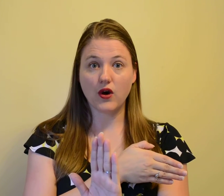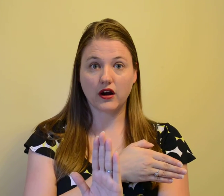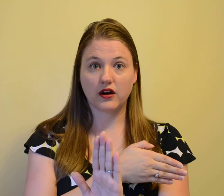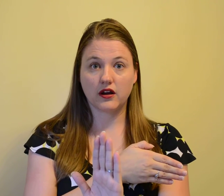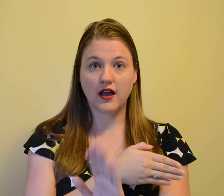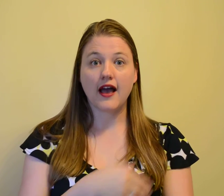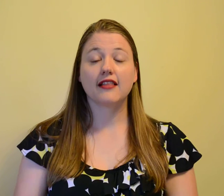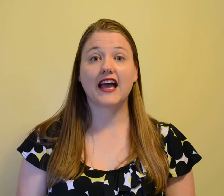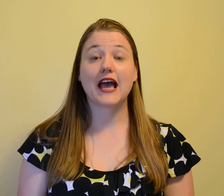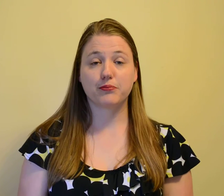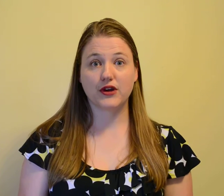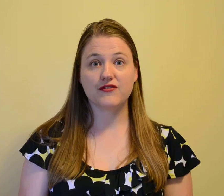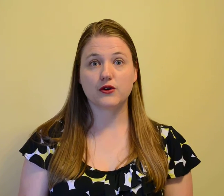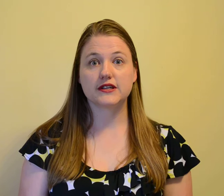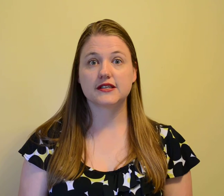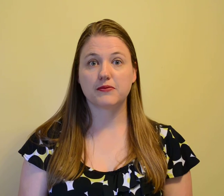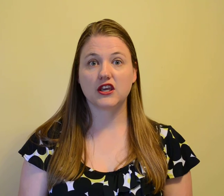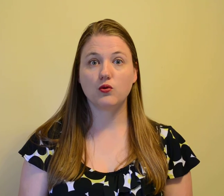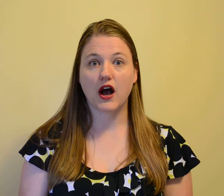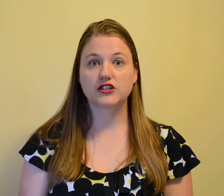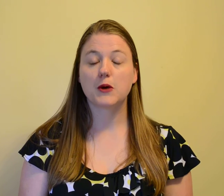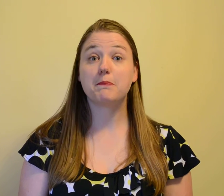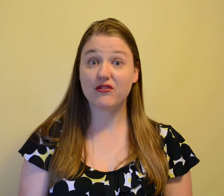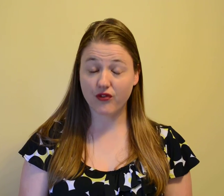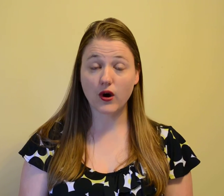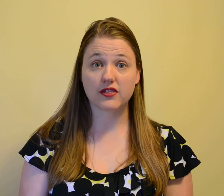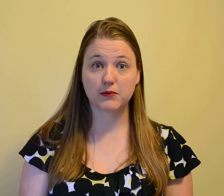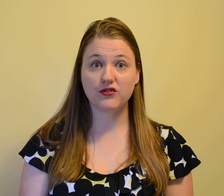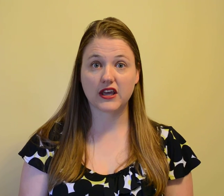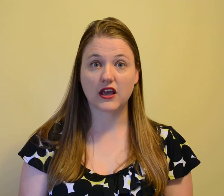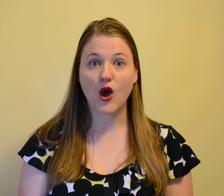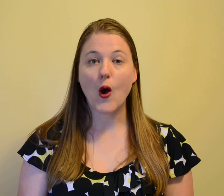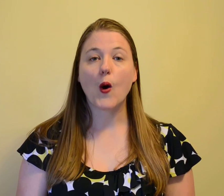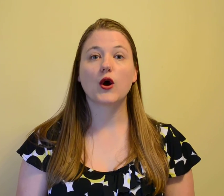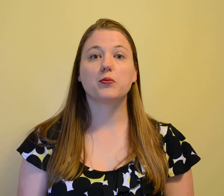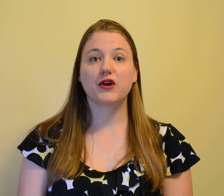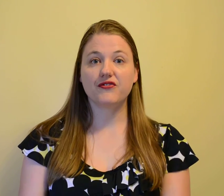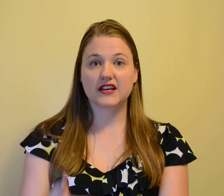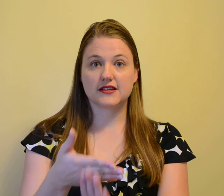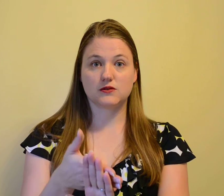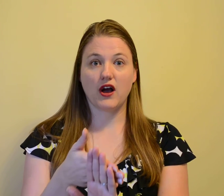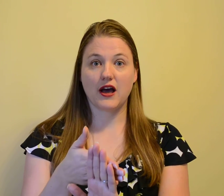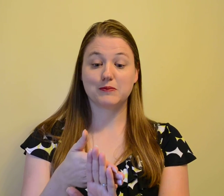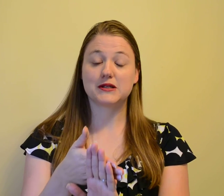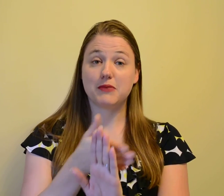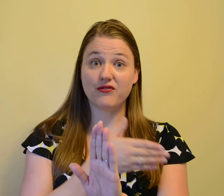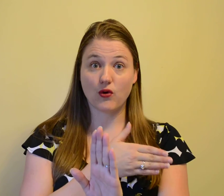like a preview is something you watch before the movie or a prefix is what comes before